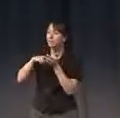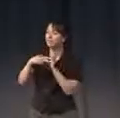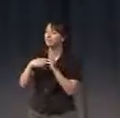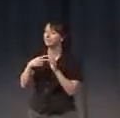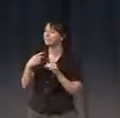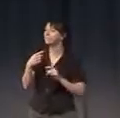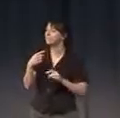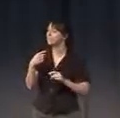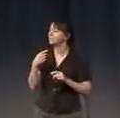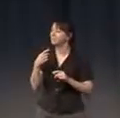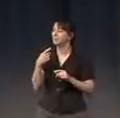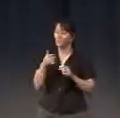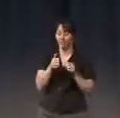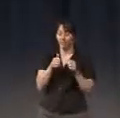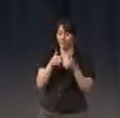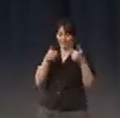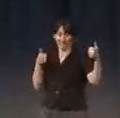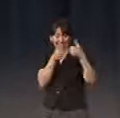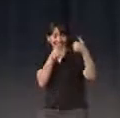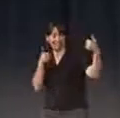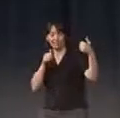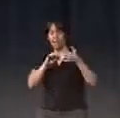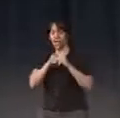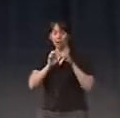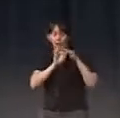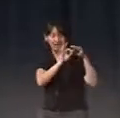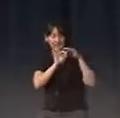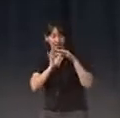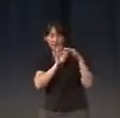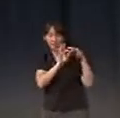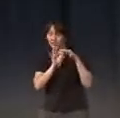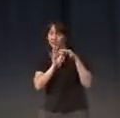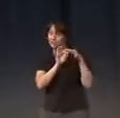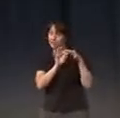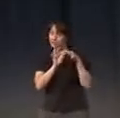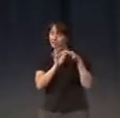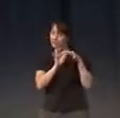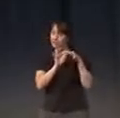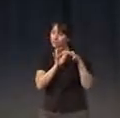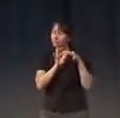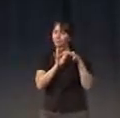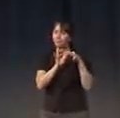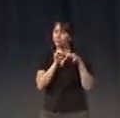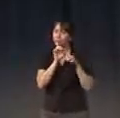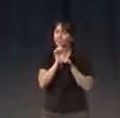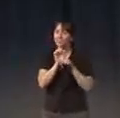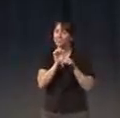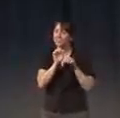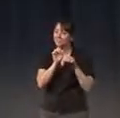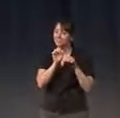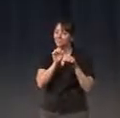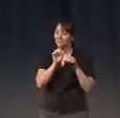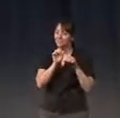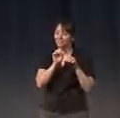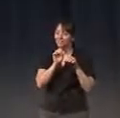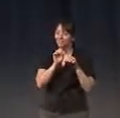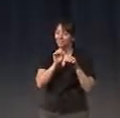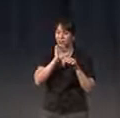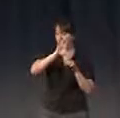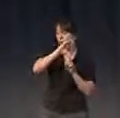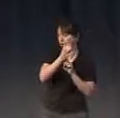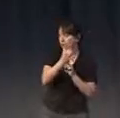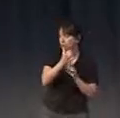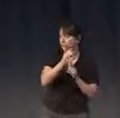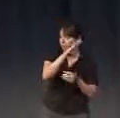something which, the distance which we relate one to each other, it's so much engaged in relationship of the culture that we